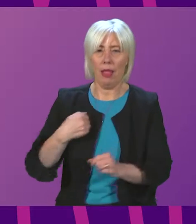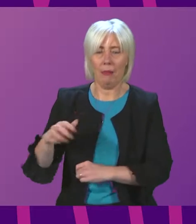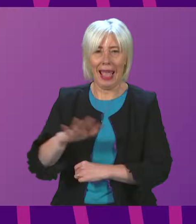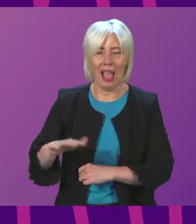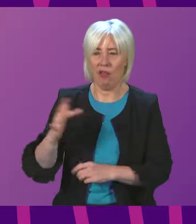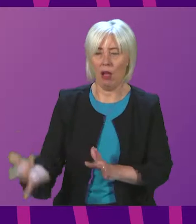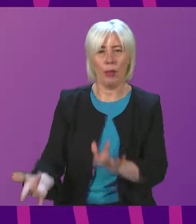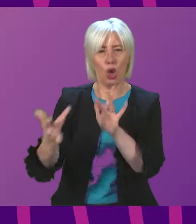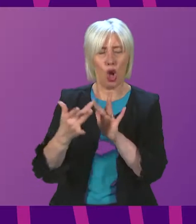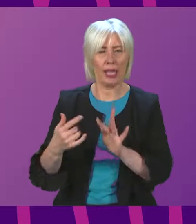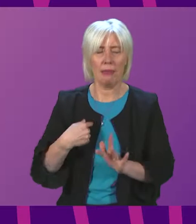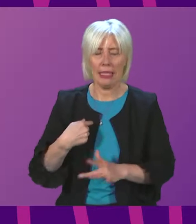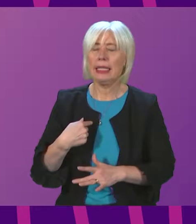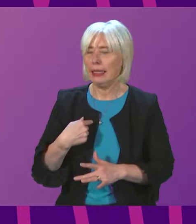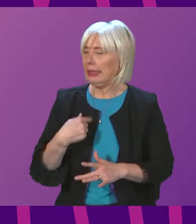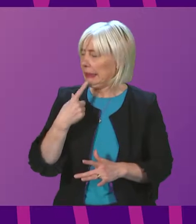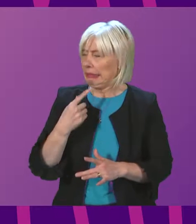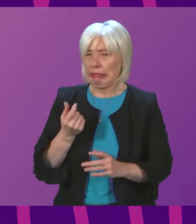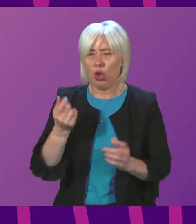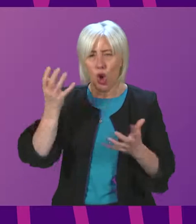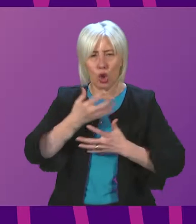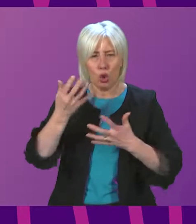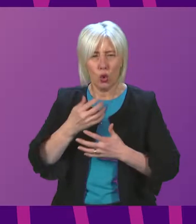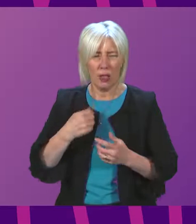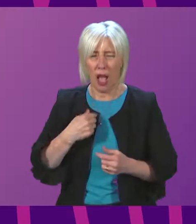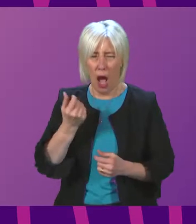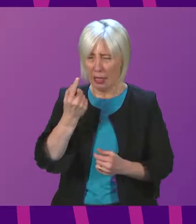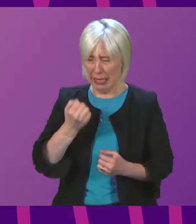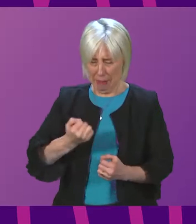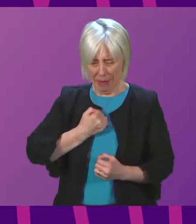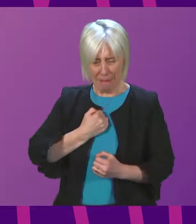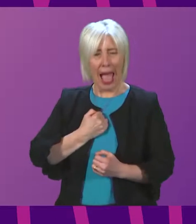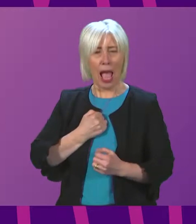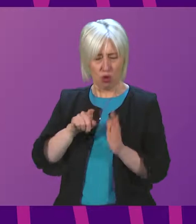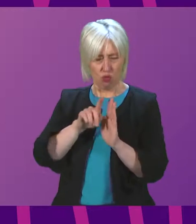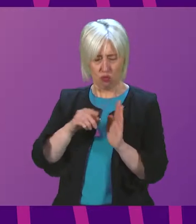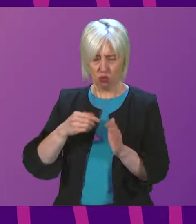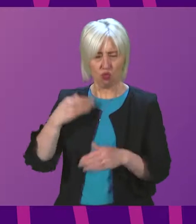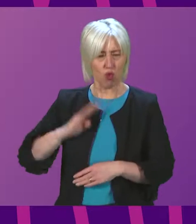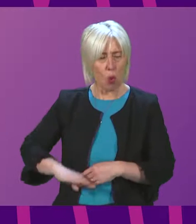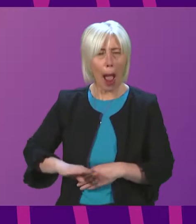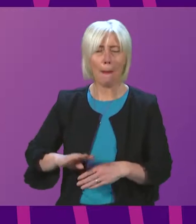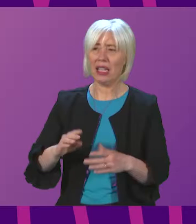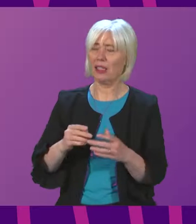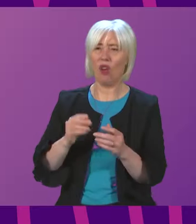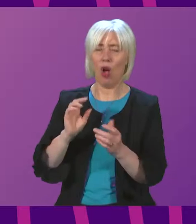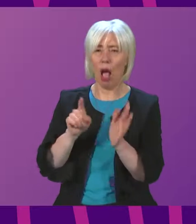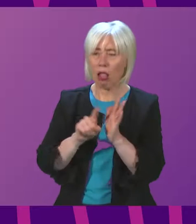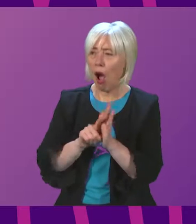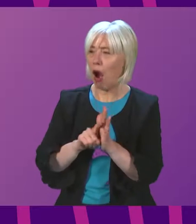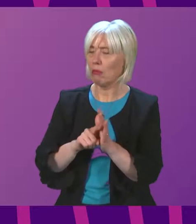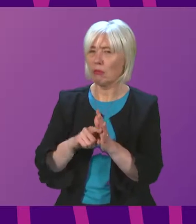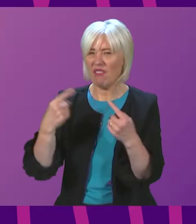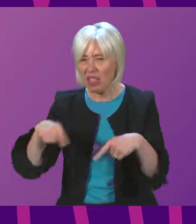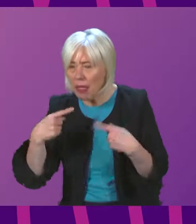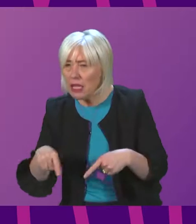contact raising their concerns in relation to understanding their own alarm requirements, the availability and cost. While I